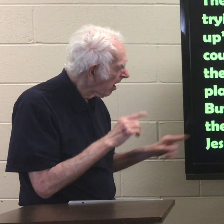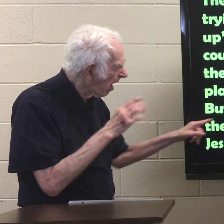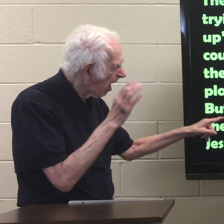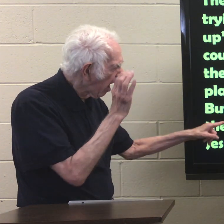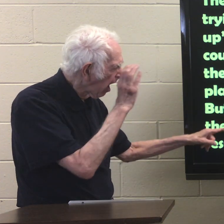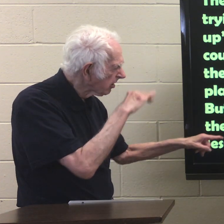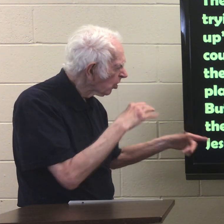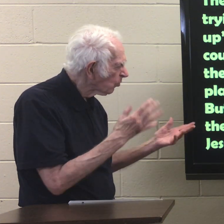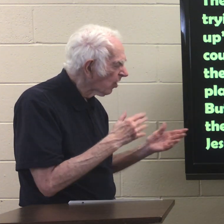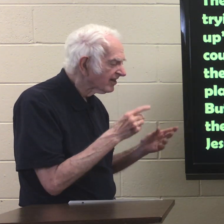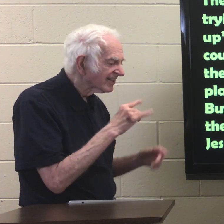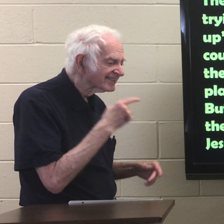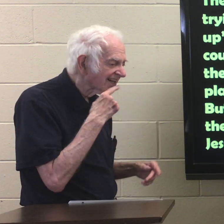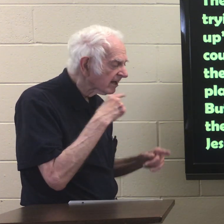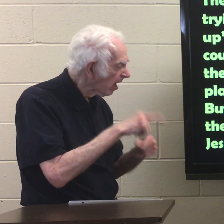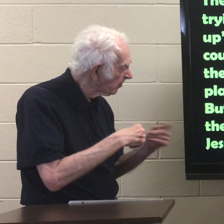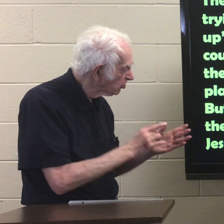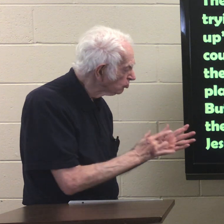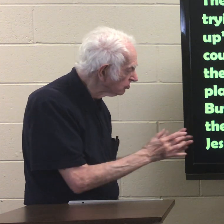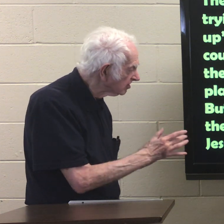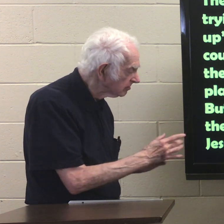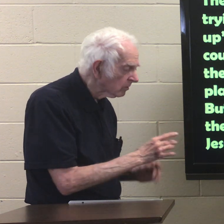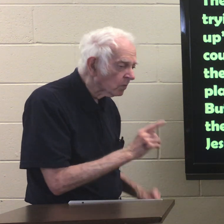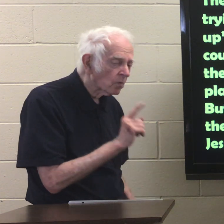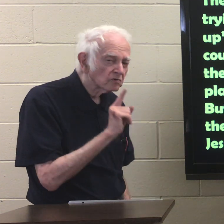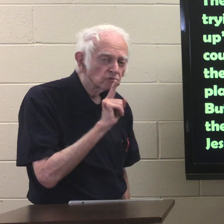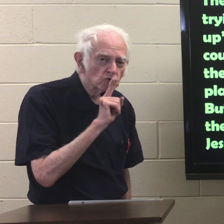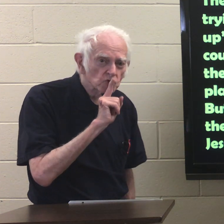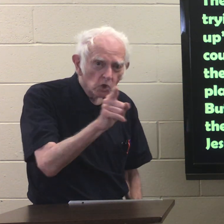But oddly what they said about Jesus was true.